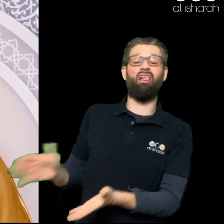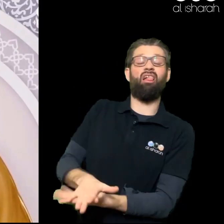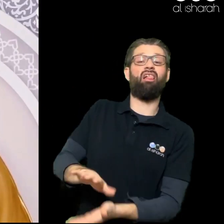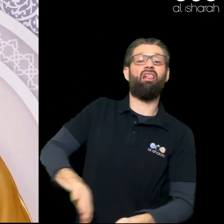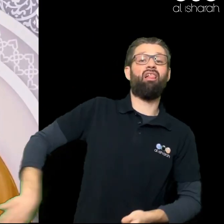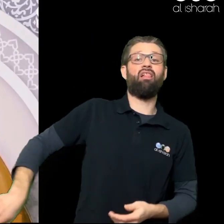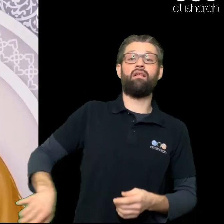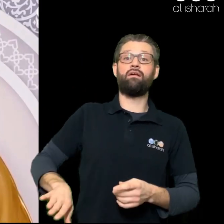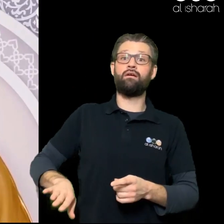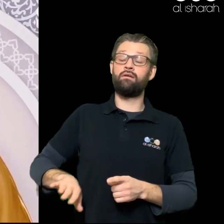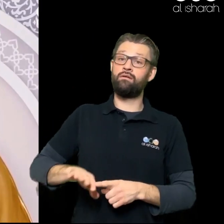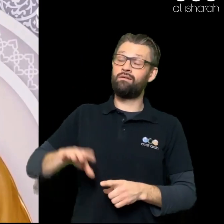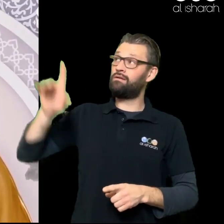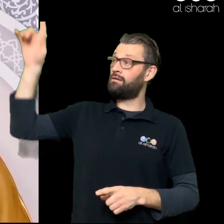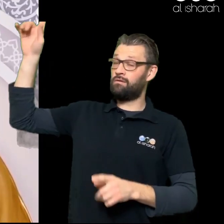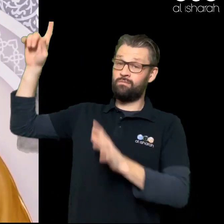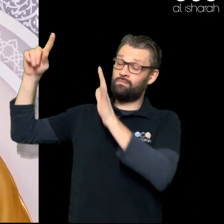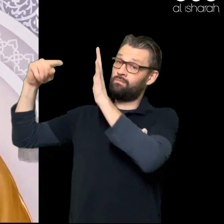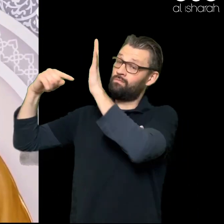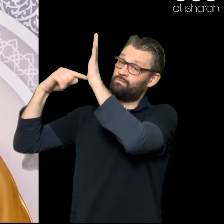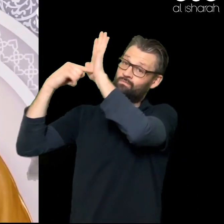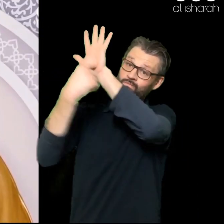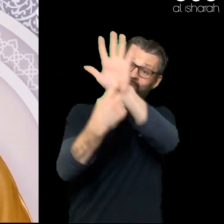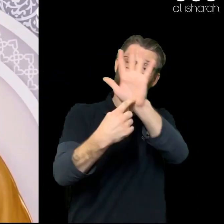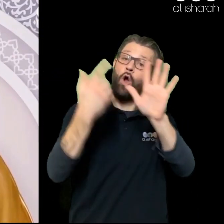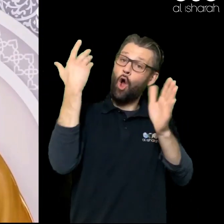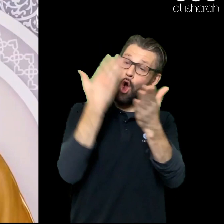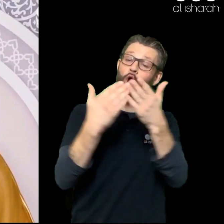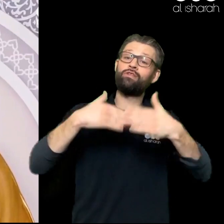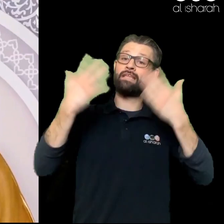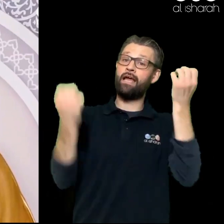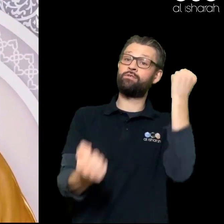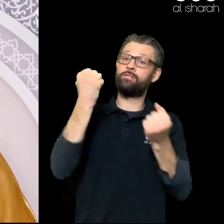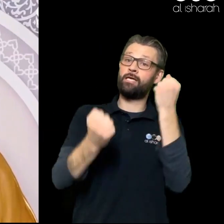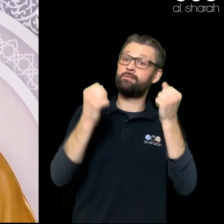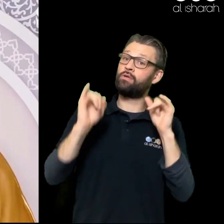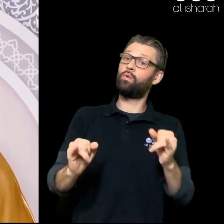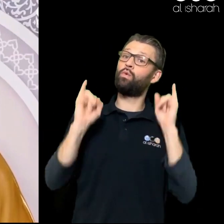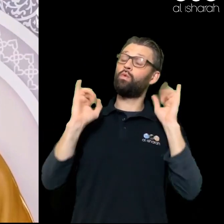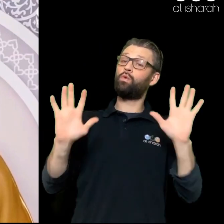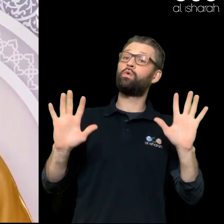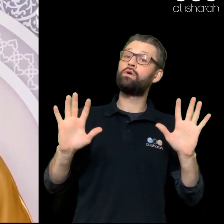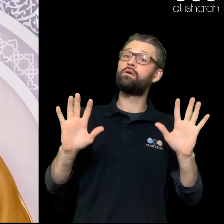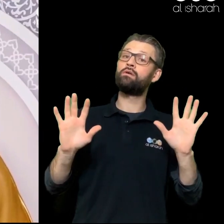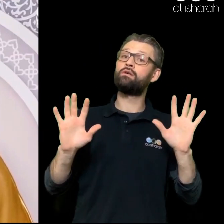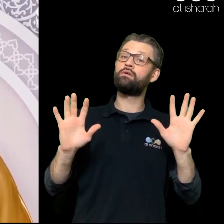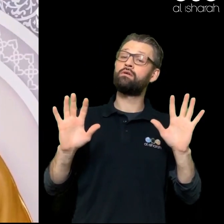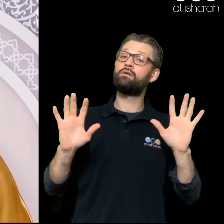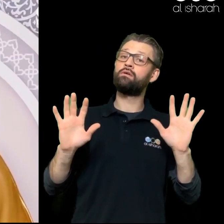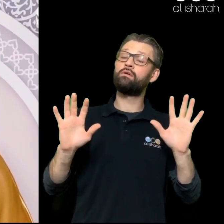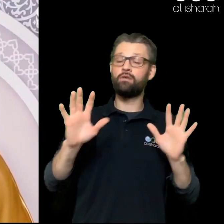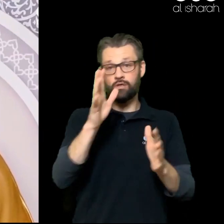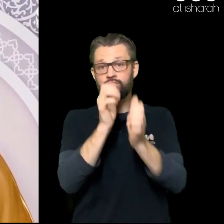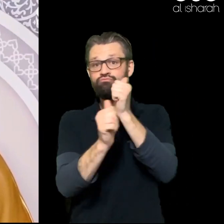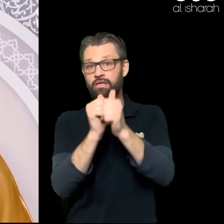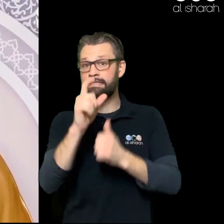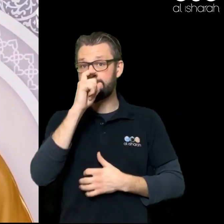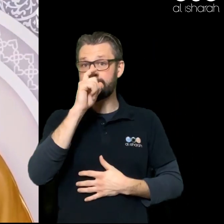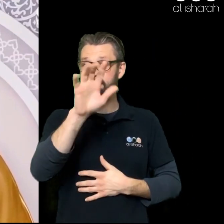effort to learn The meanings of the Quran The words The understand The rules and regulations And try your best To practice